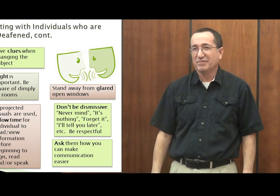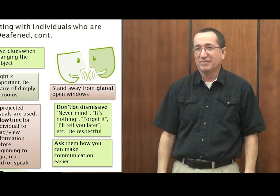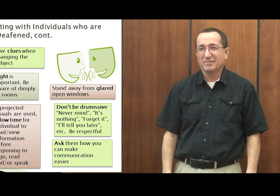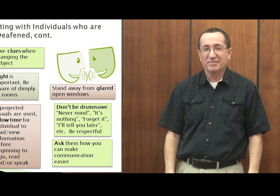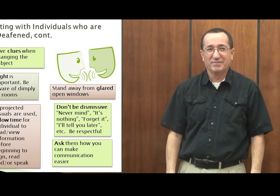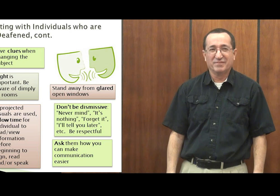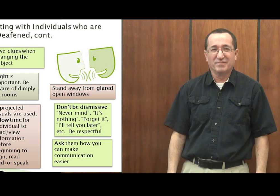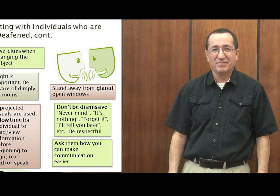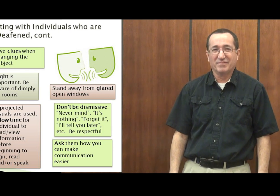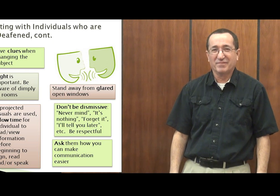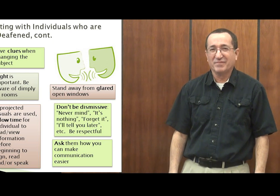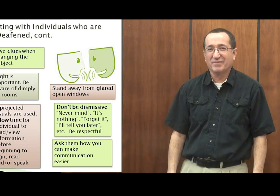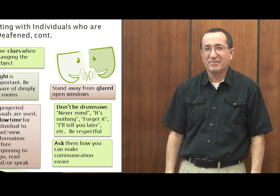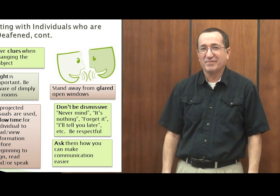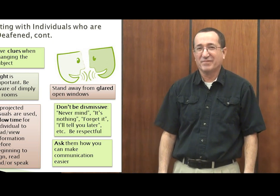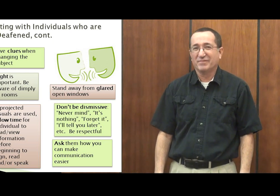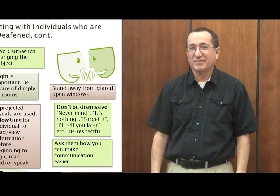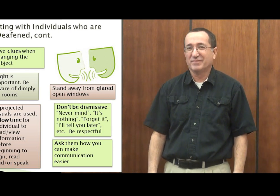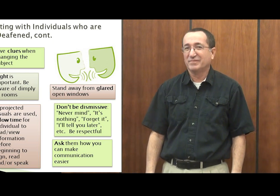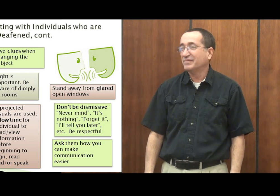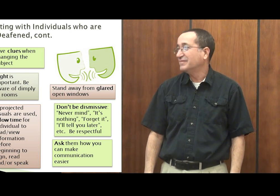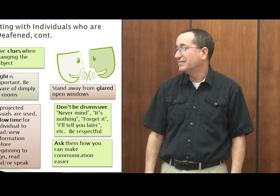include them and give them the full part of the conversation.